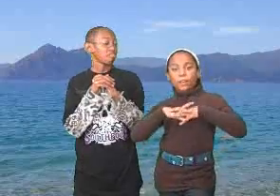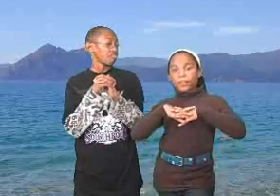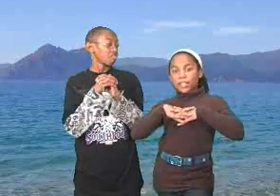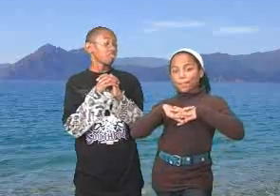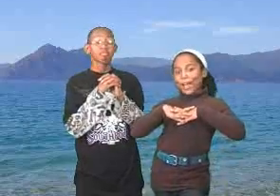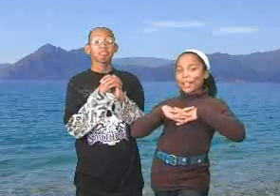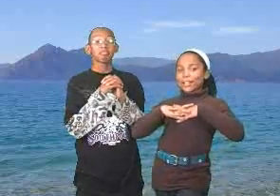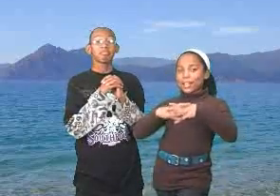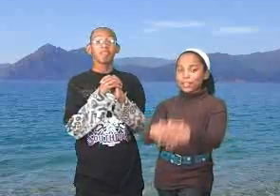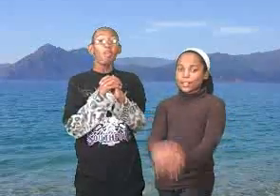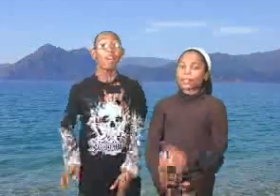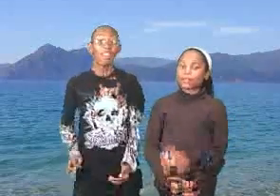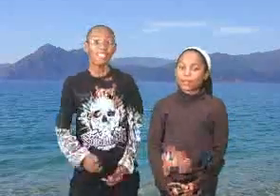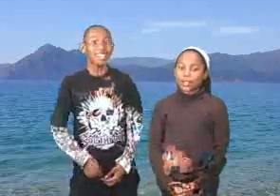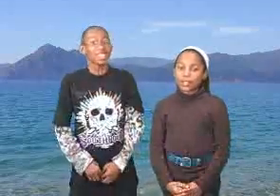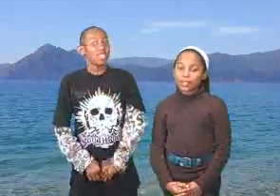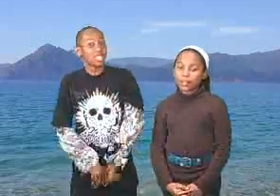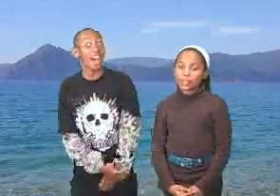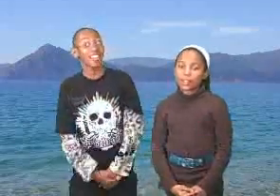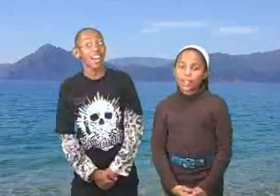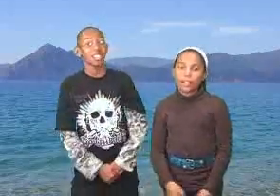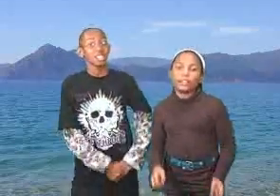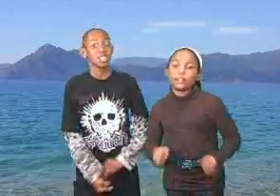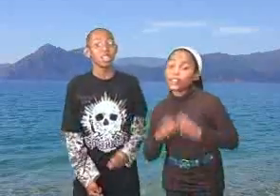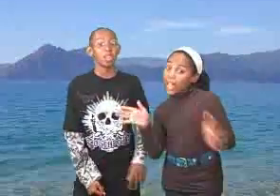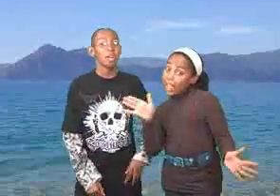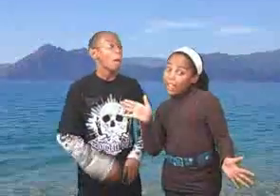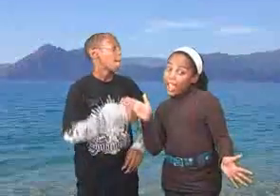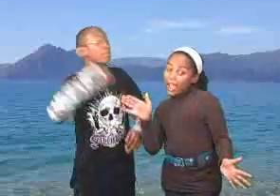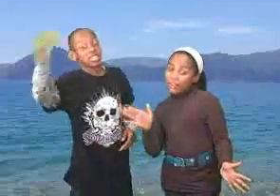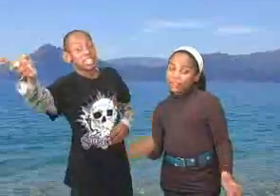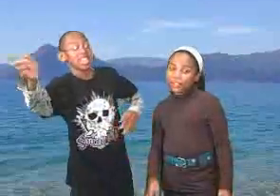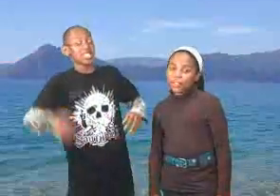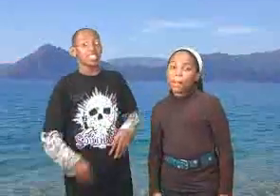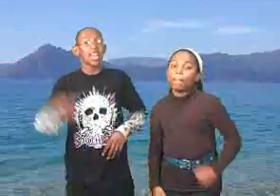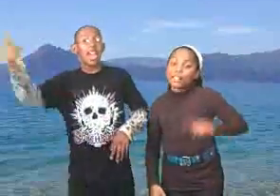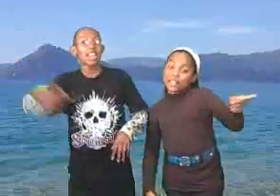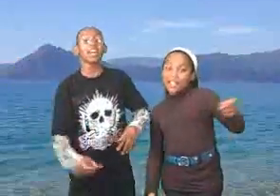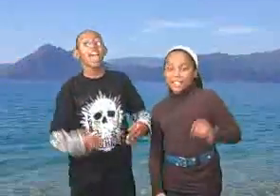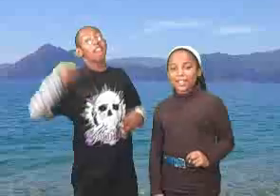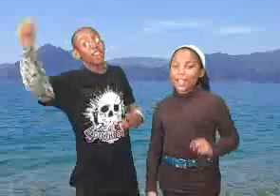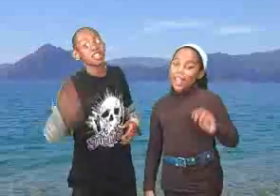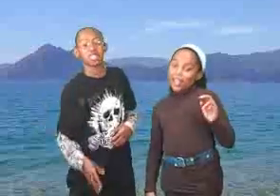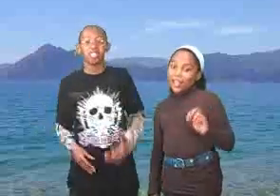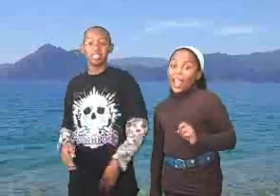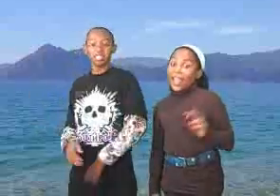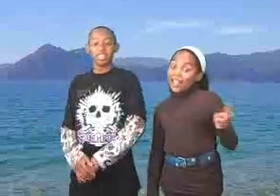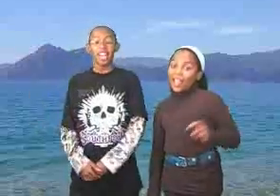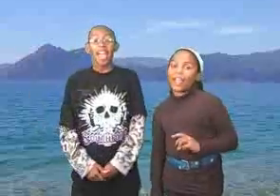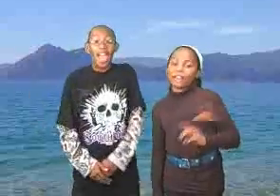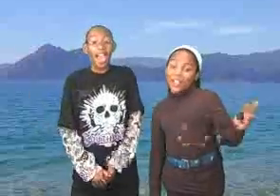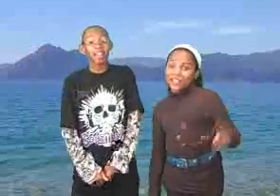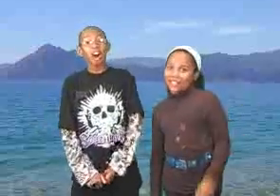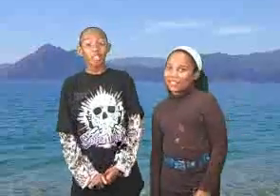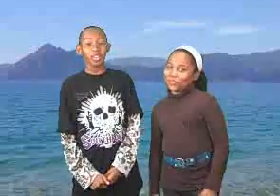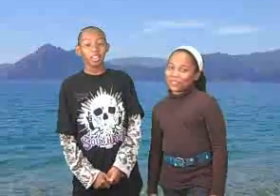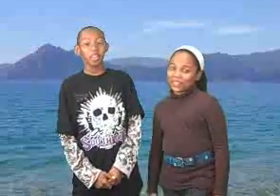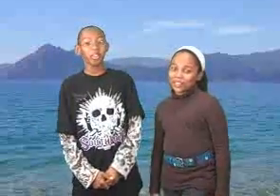Correspondents. Well, we want to give a shout out to Matisse, Hannah and Rachel. And all the new